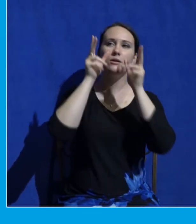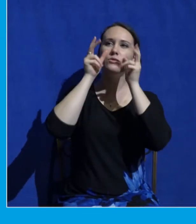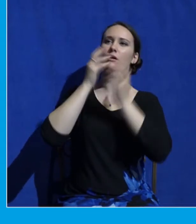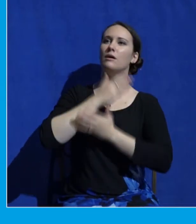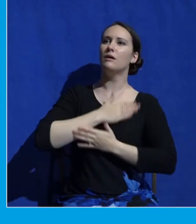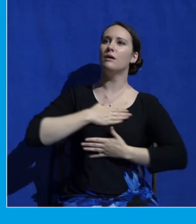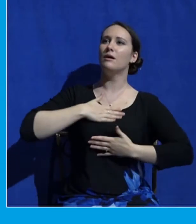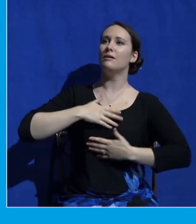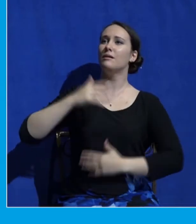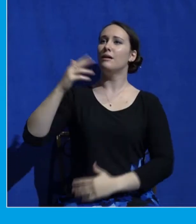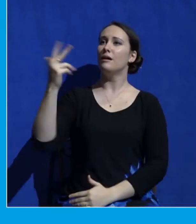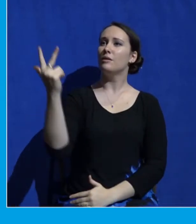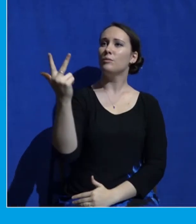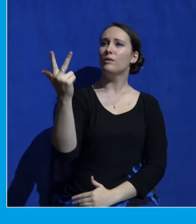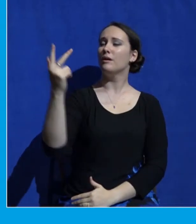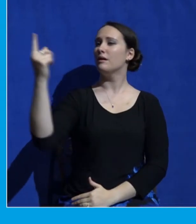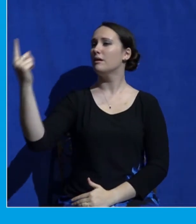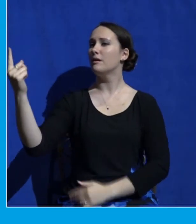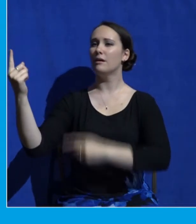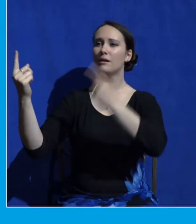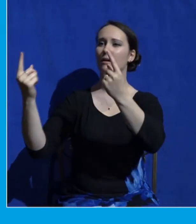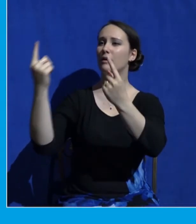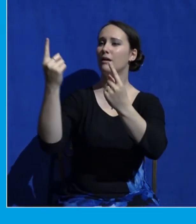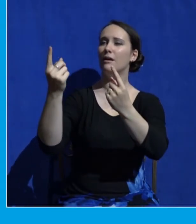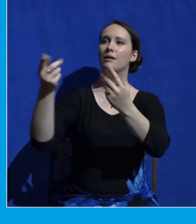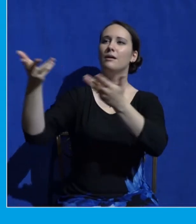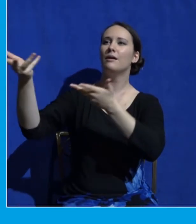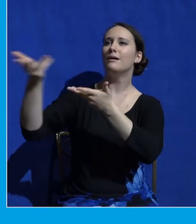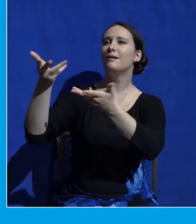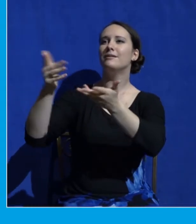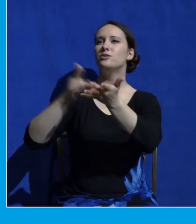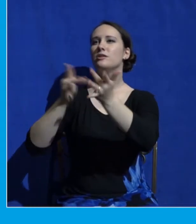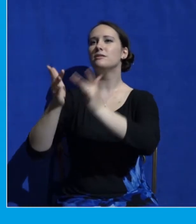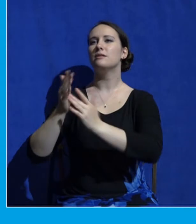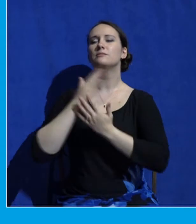Moses and Elijah talking with Jesus. Just let it happen.